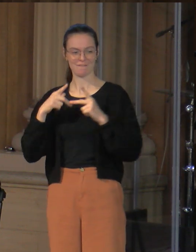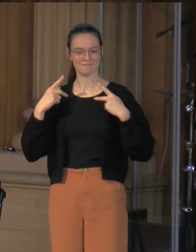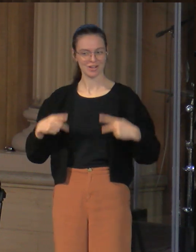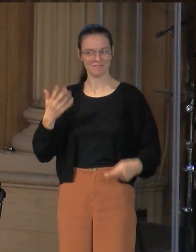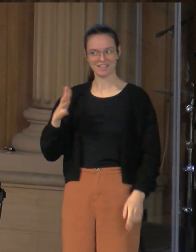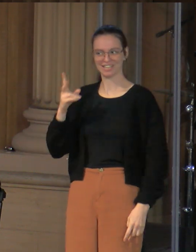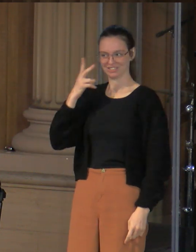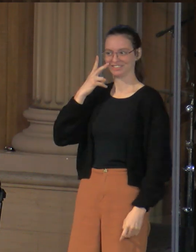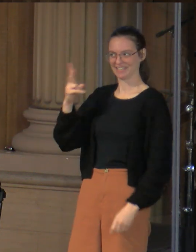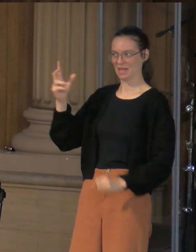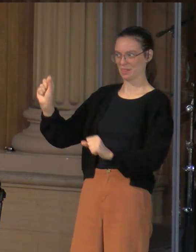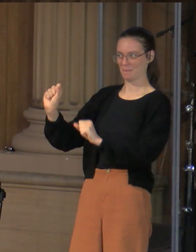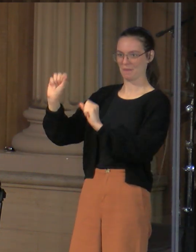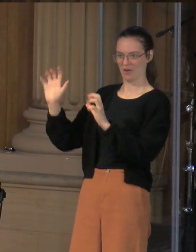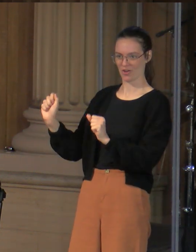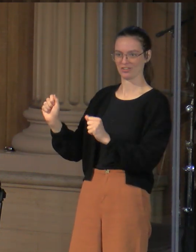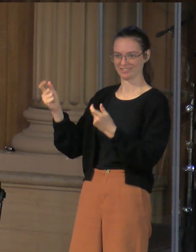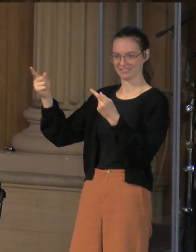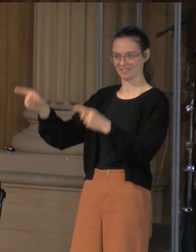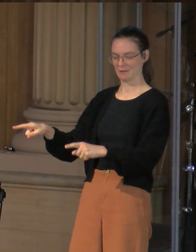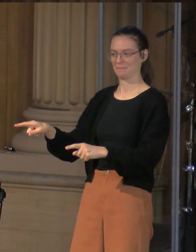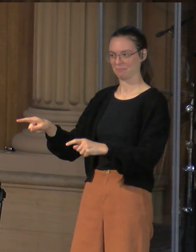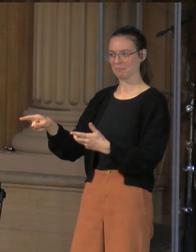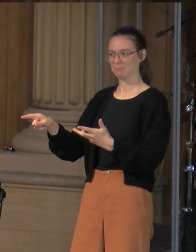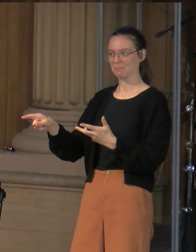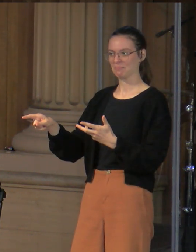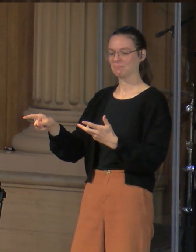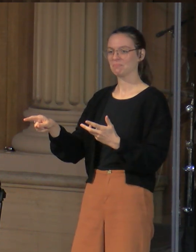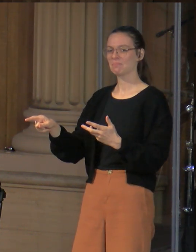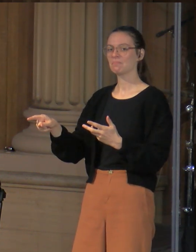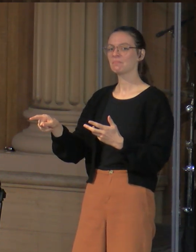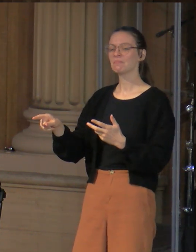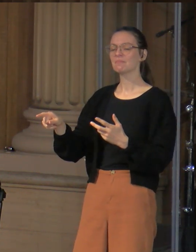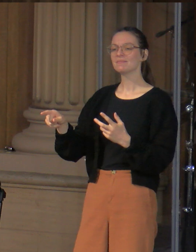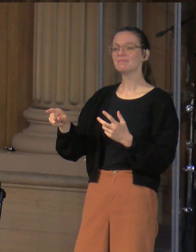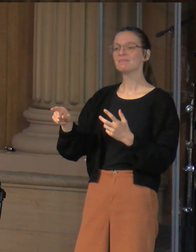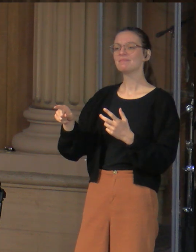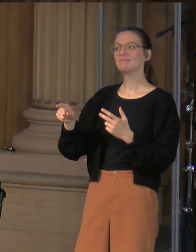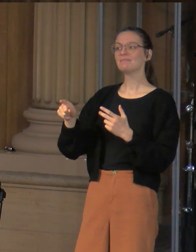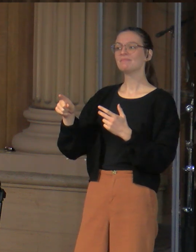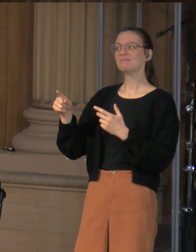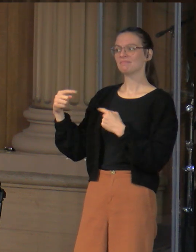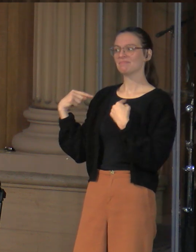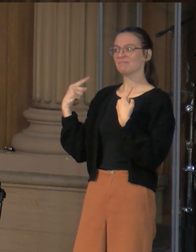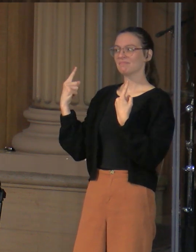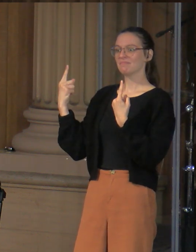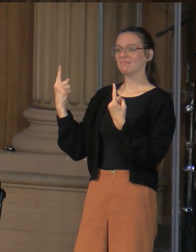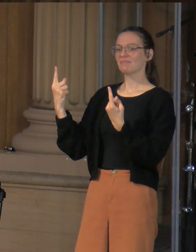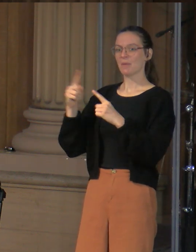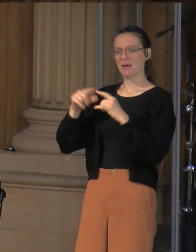miracles and they couldn't deny the power of them. And now they come up to Jesus and again, ask for a sign.